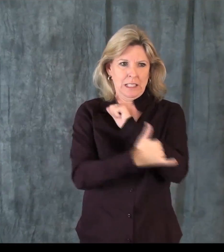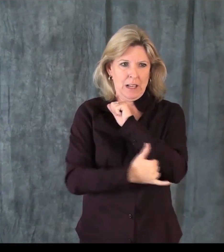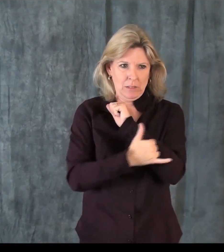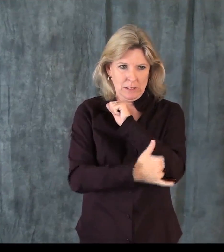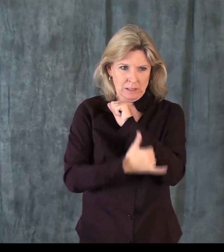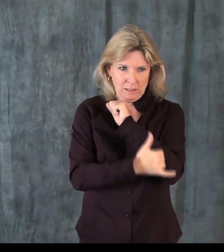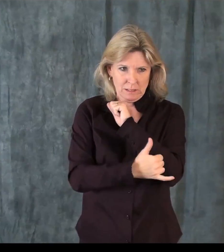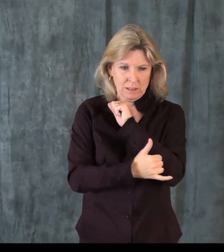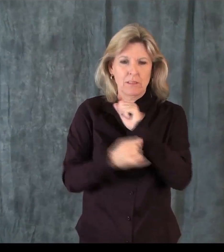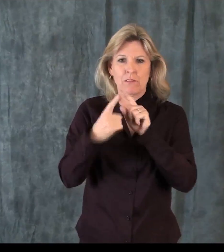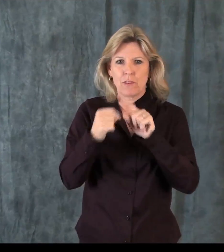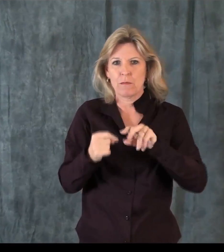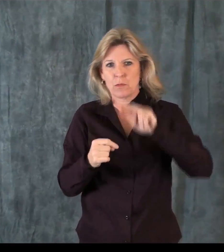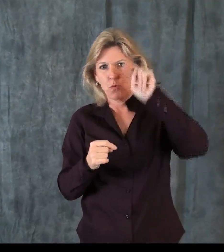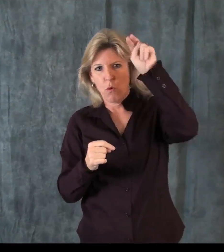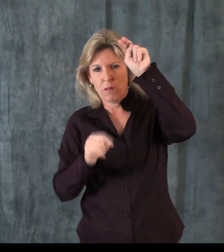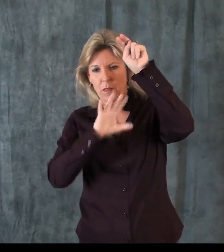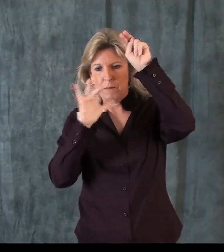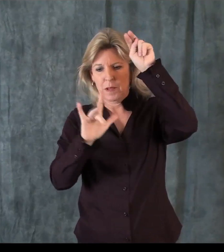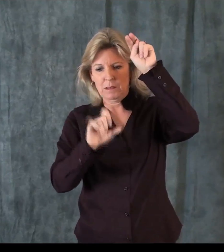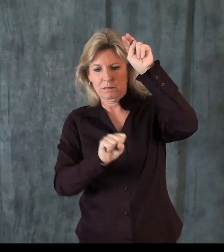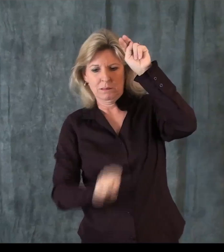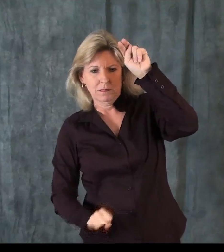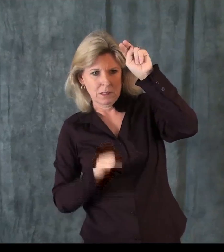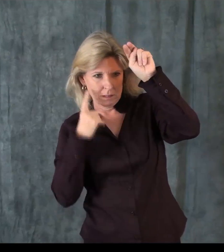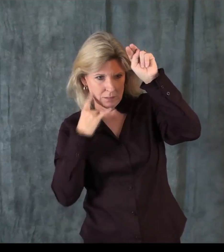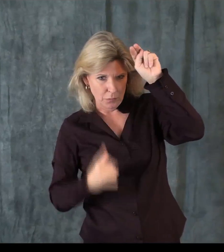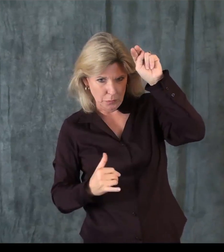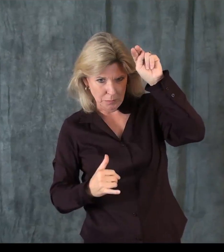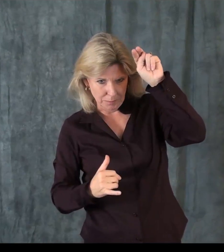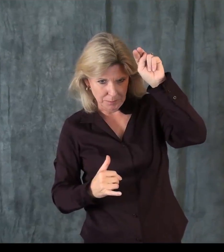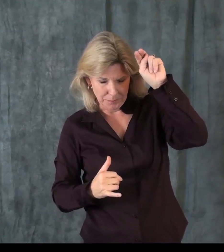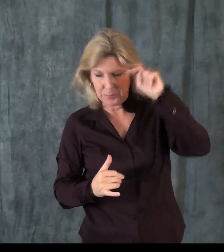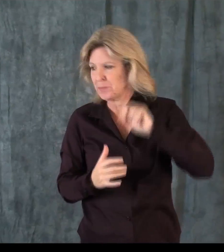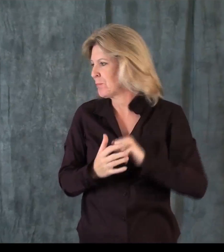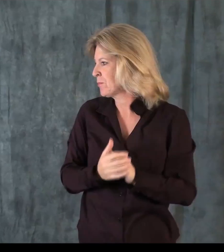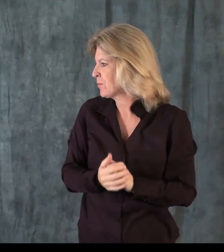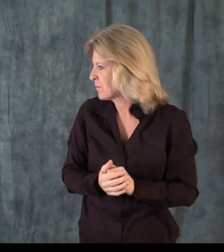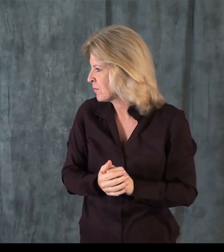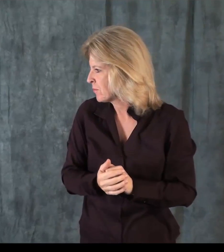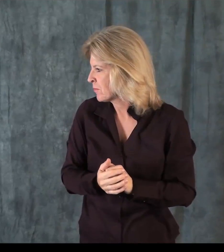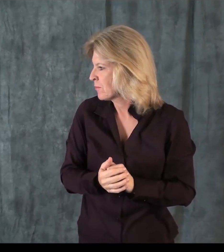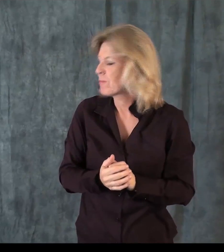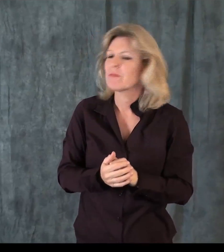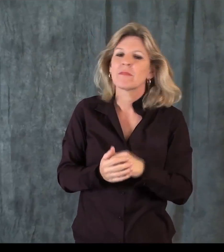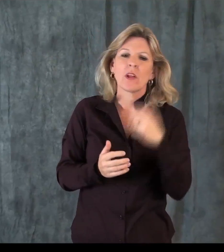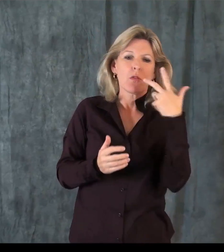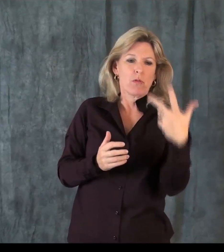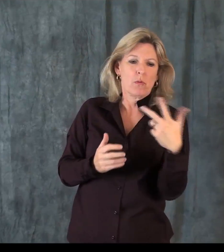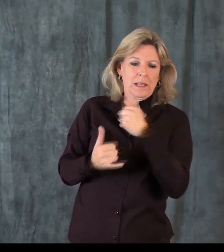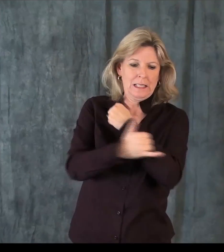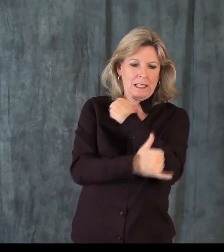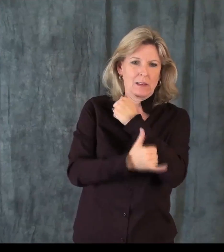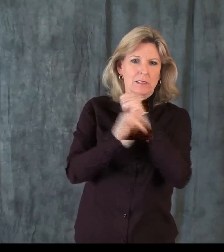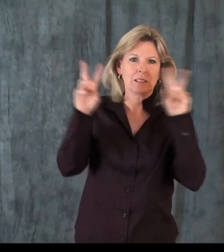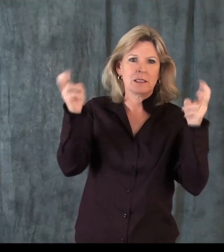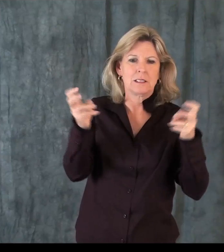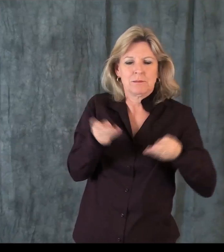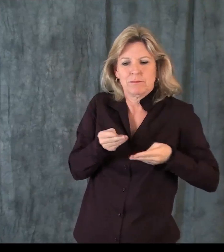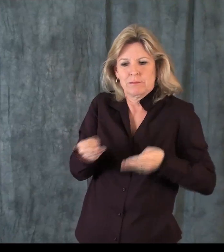There are six different counties that are a part of this pilot project from all over the state of California, from the northern section, middle section, and southern section.